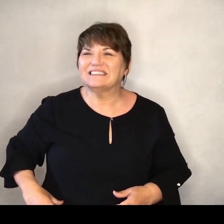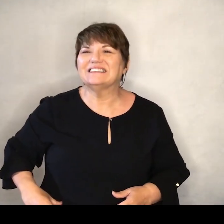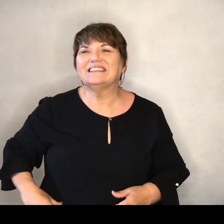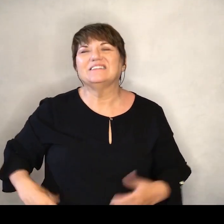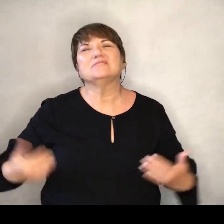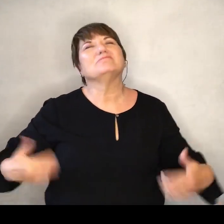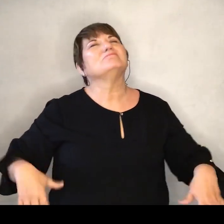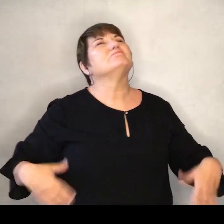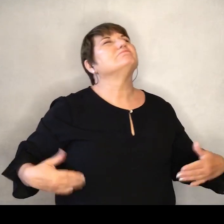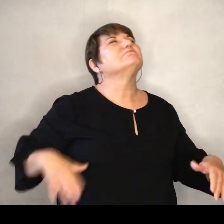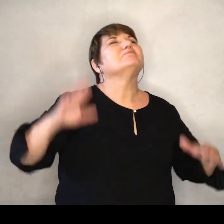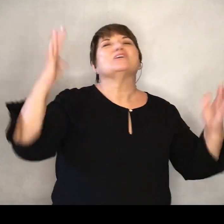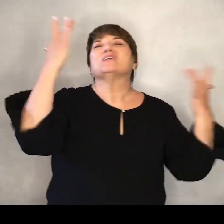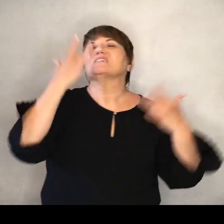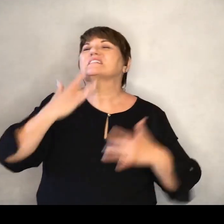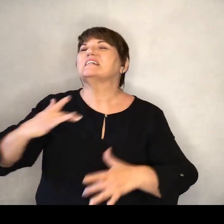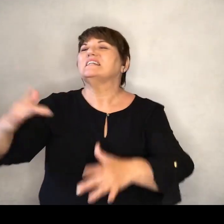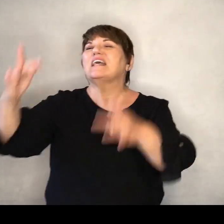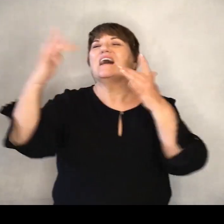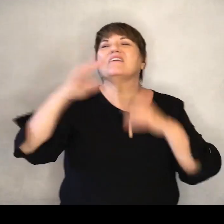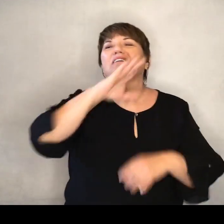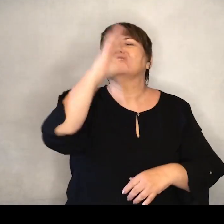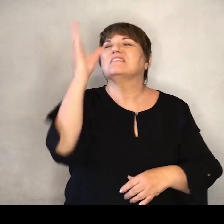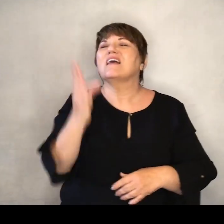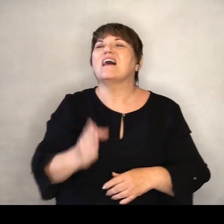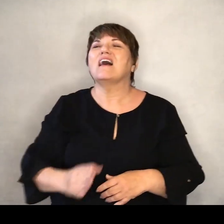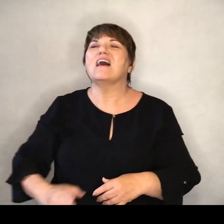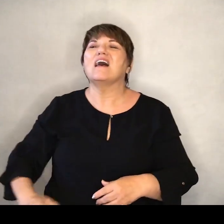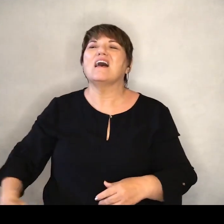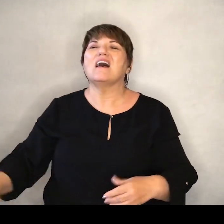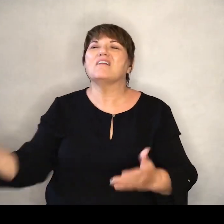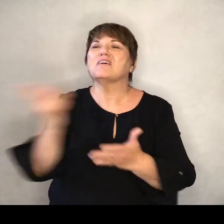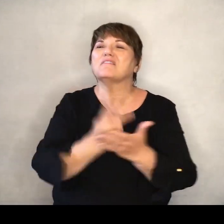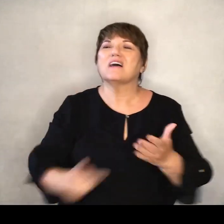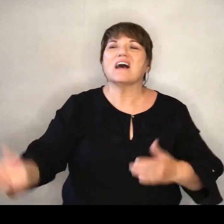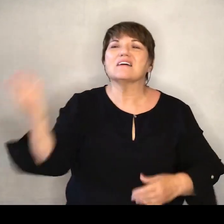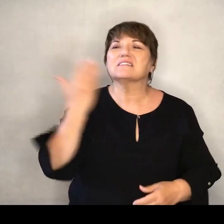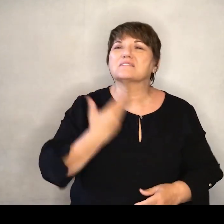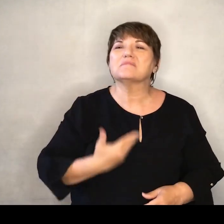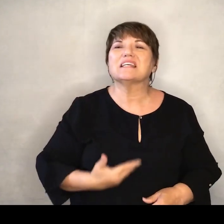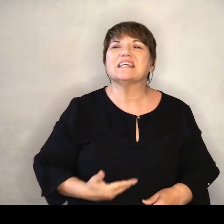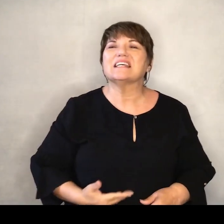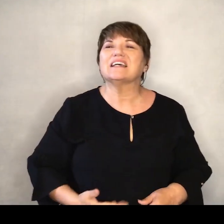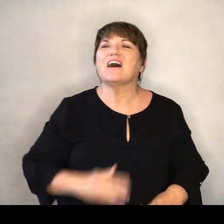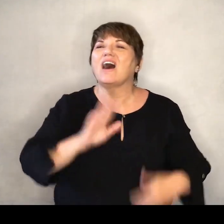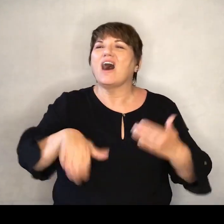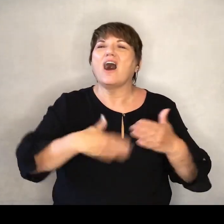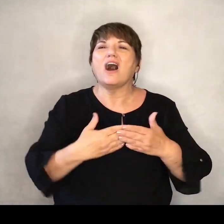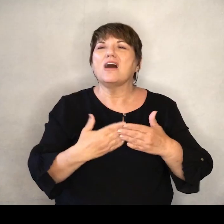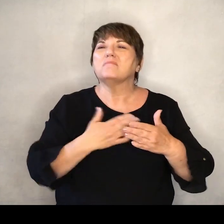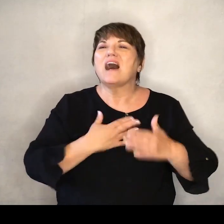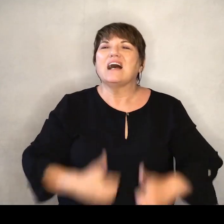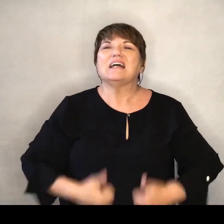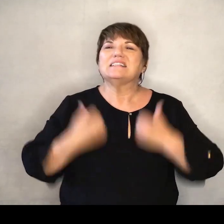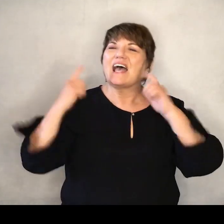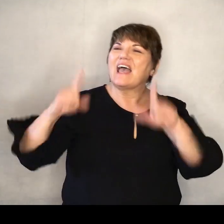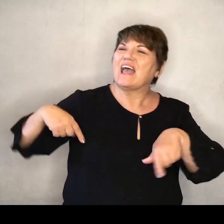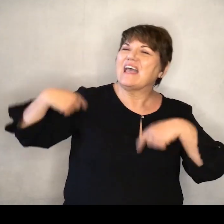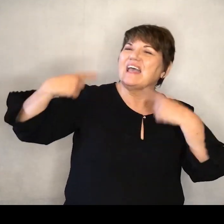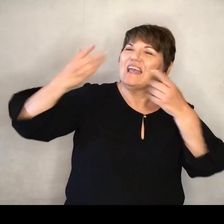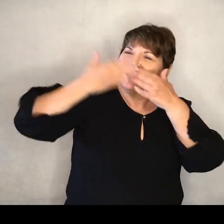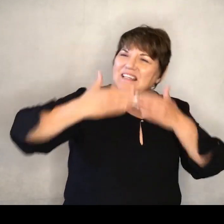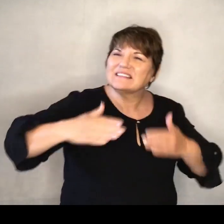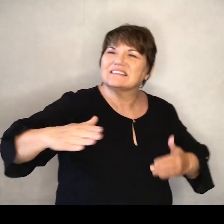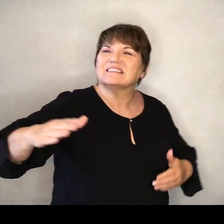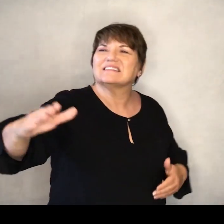Oh, your mercy never fails me All my days,